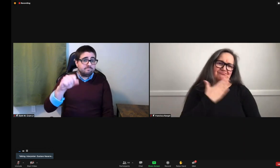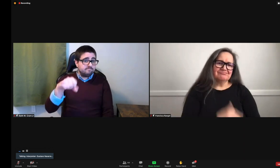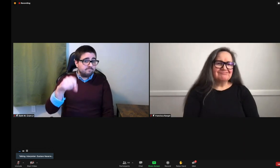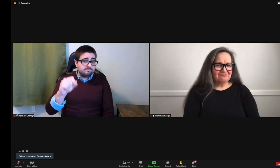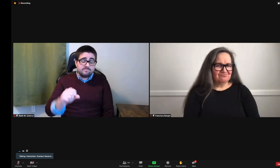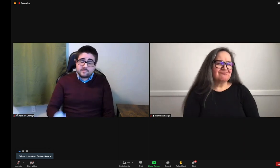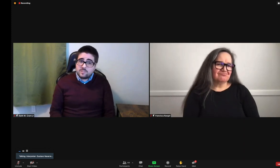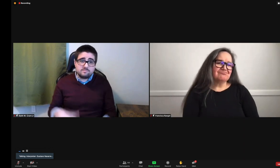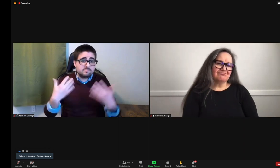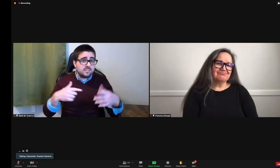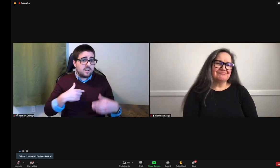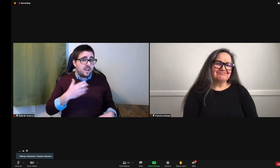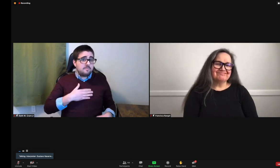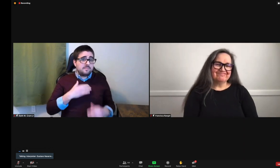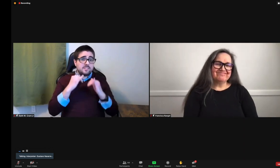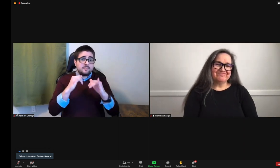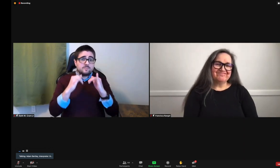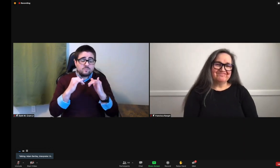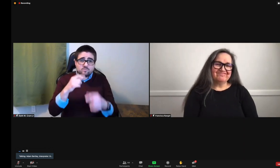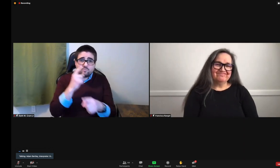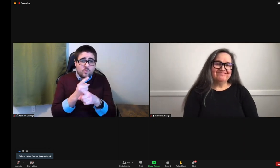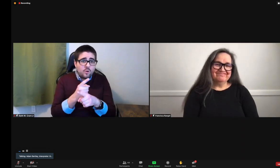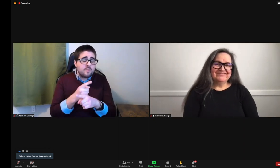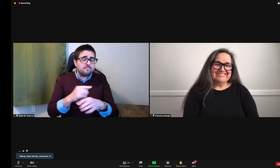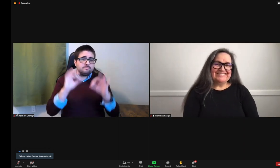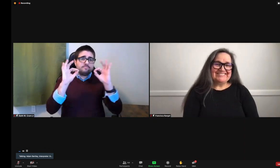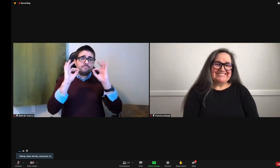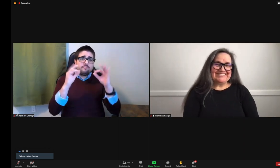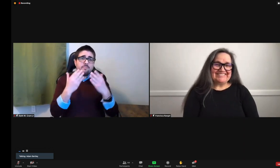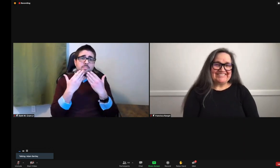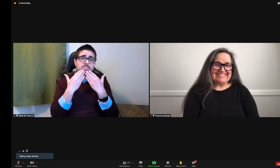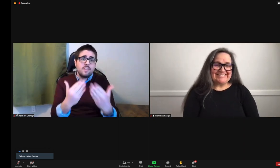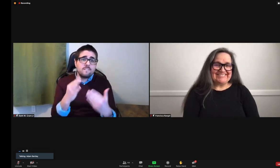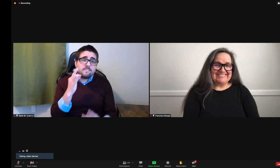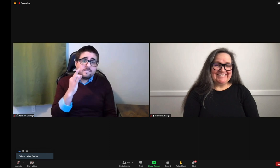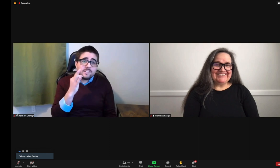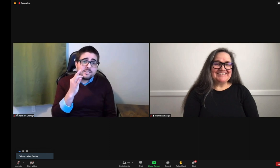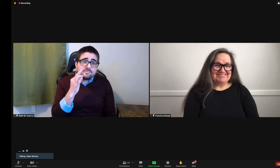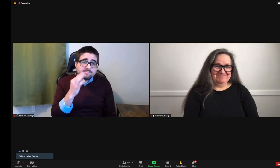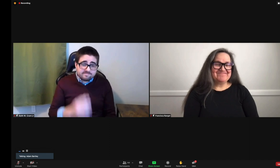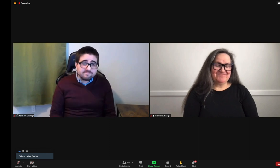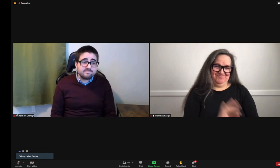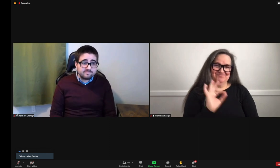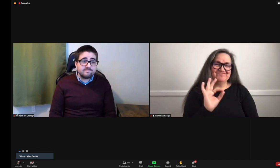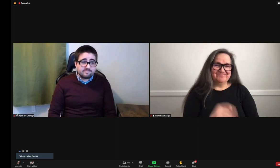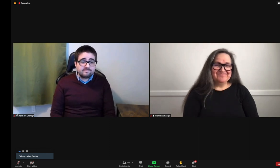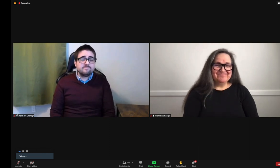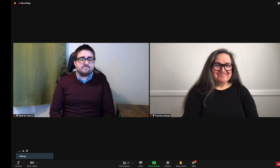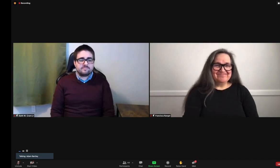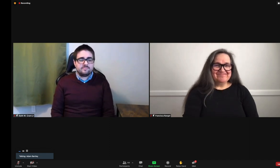happen. Thank you. Thank you. Absolutely. And we feel just the same as you. Thank you so much, Francisca.